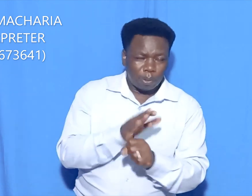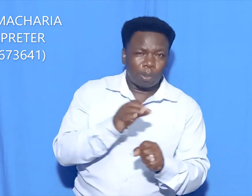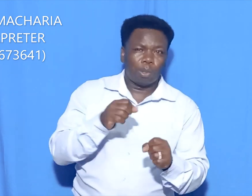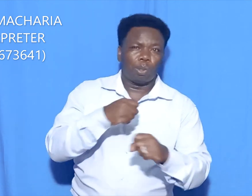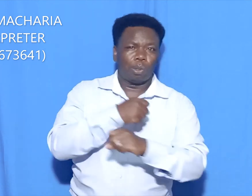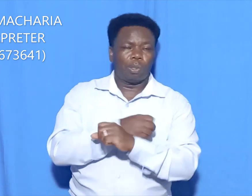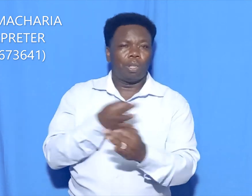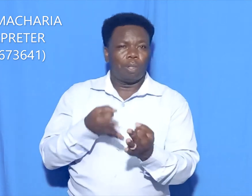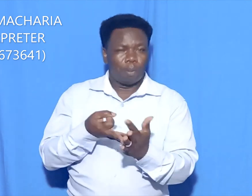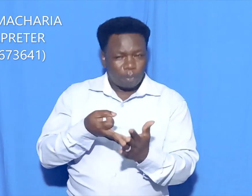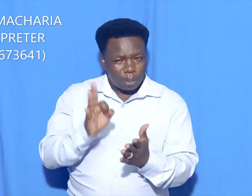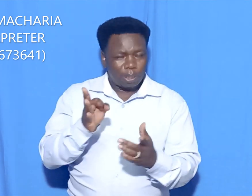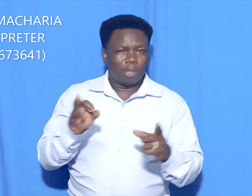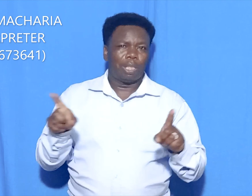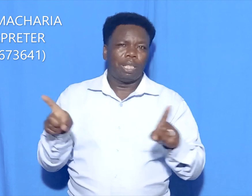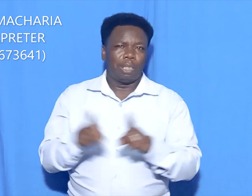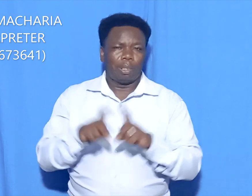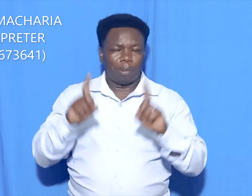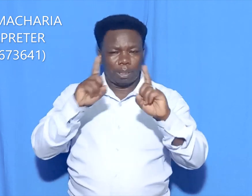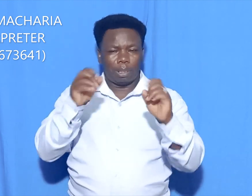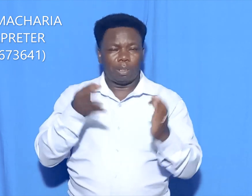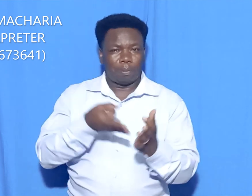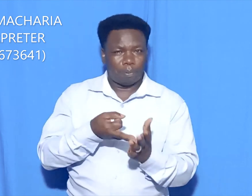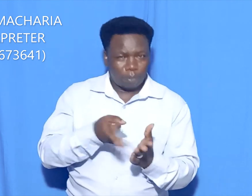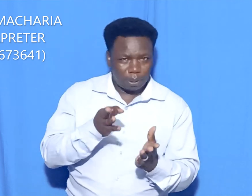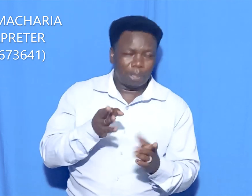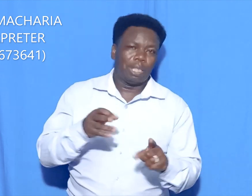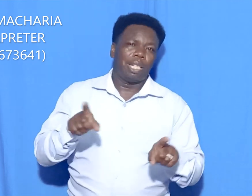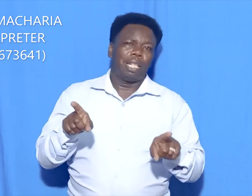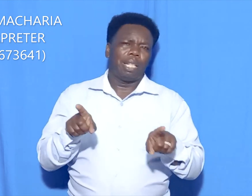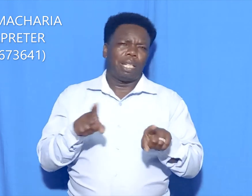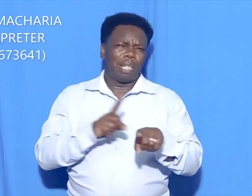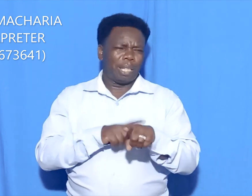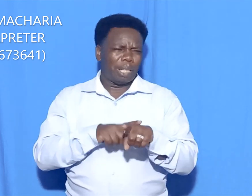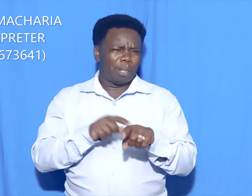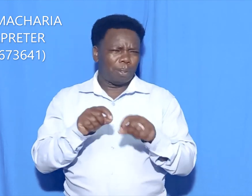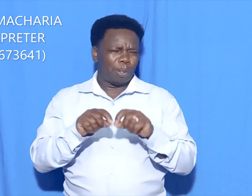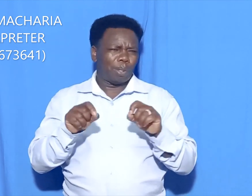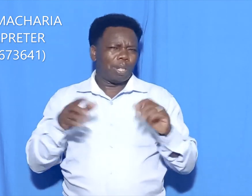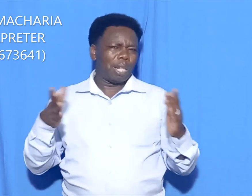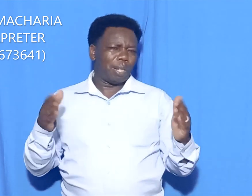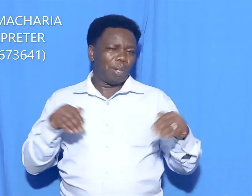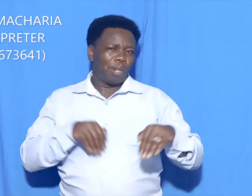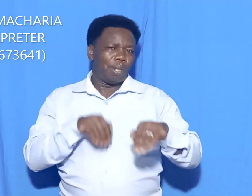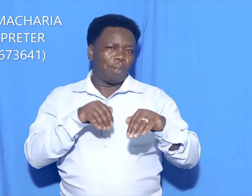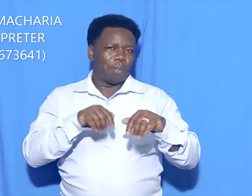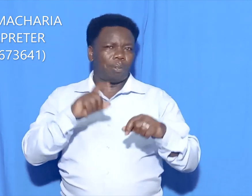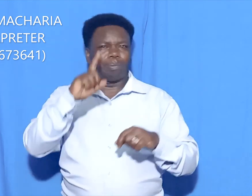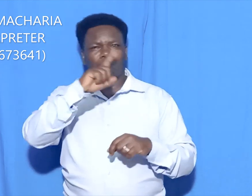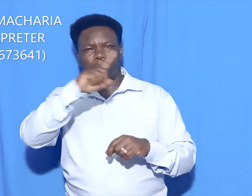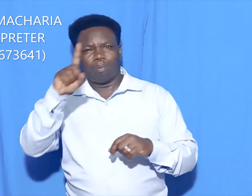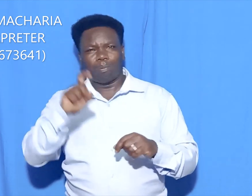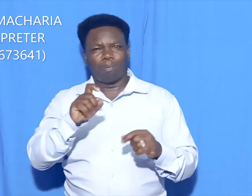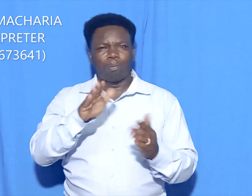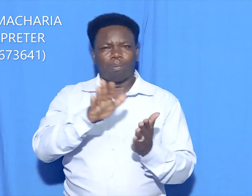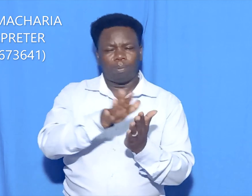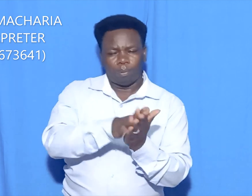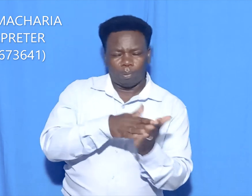IEP. The requirements is the examination of security. The other category of our